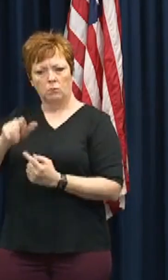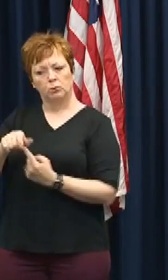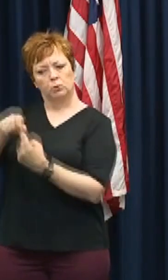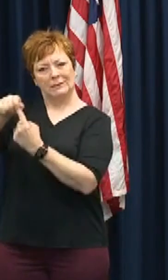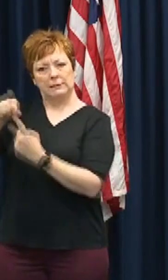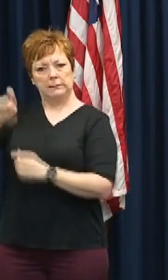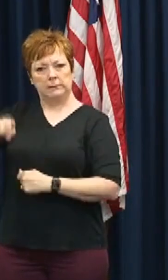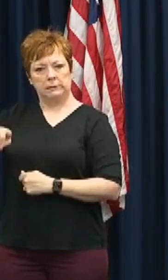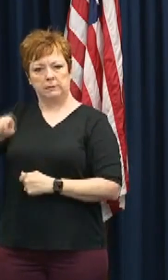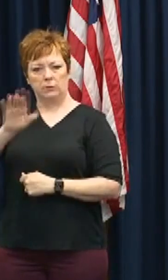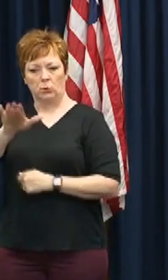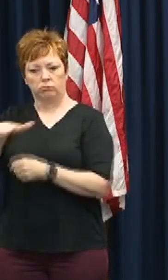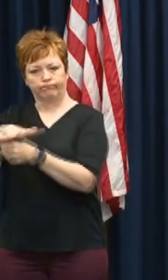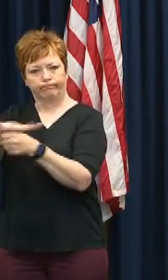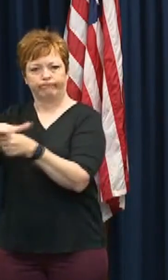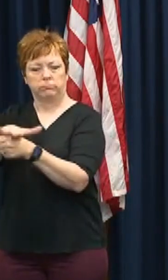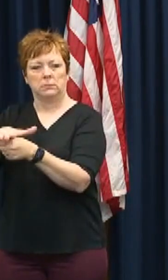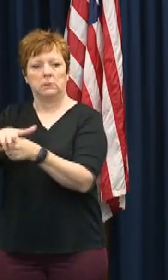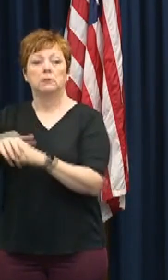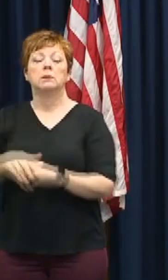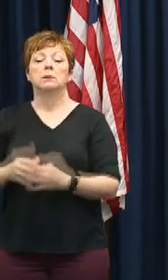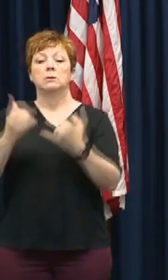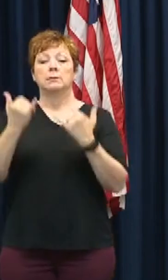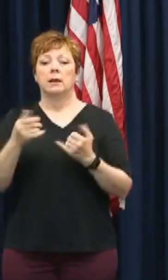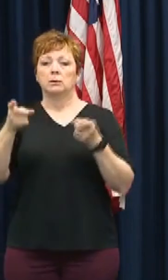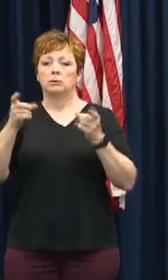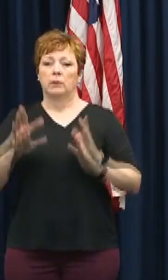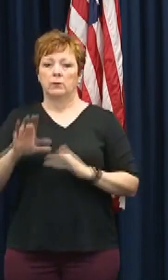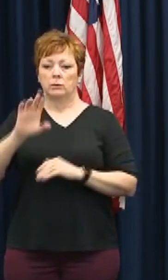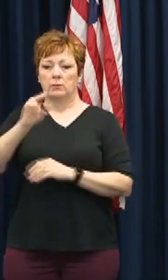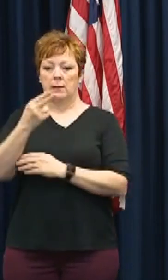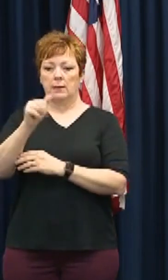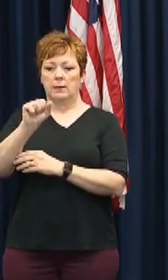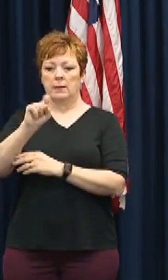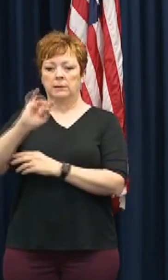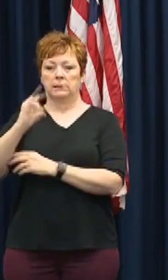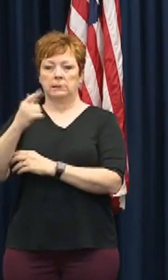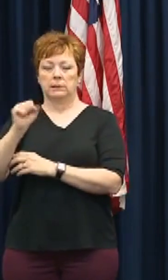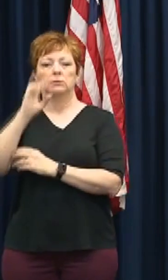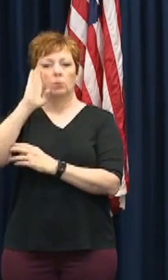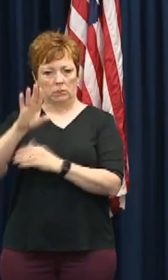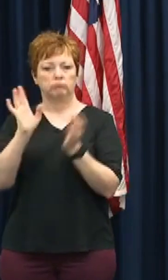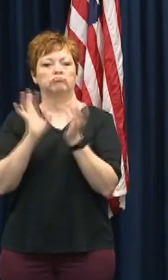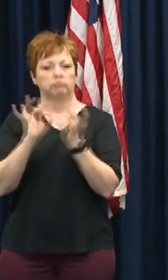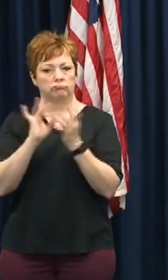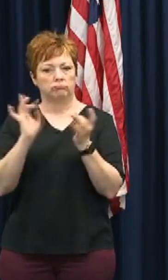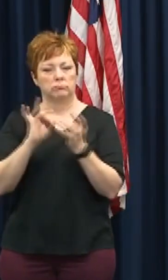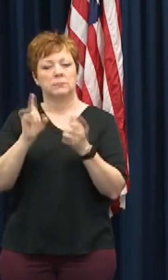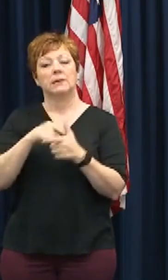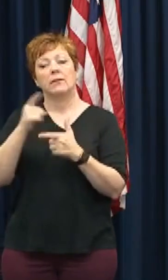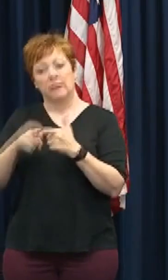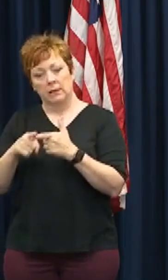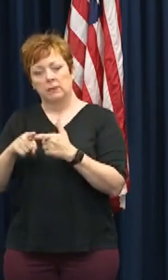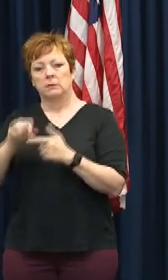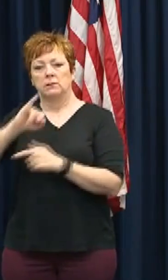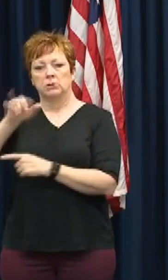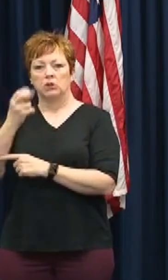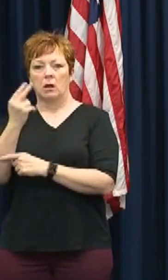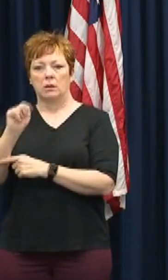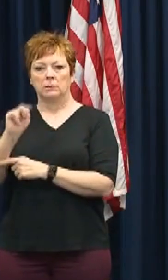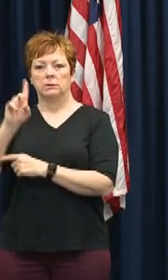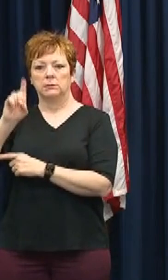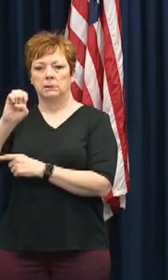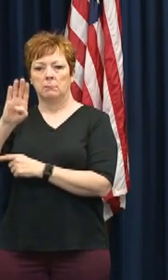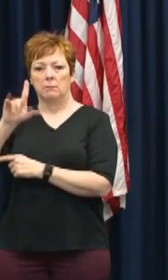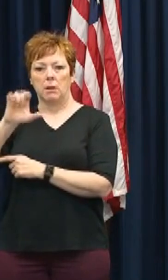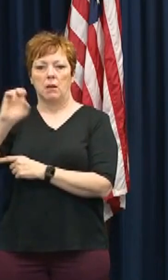Director Hastings will now make brief remarks, and the National Weather Service Representative John Deblock